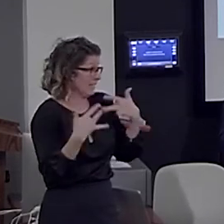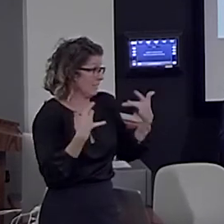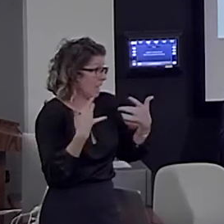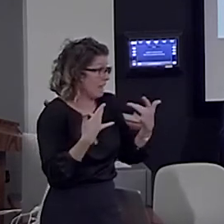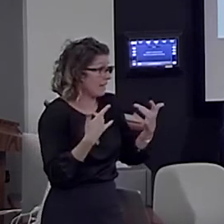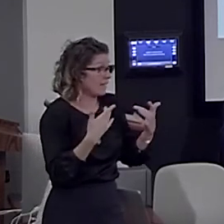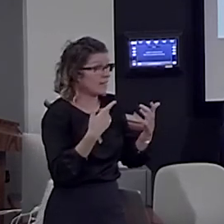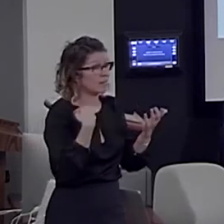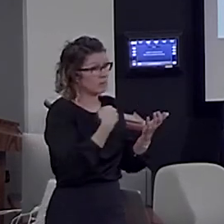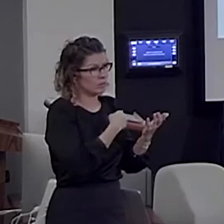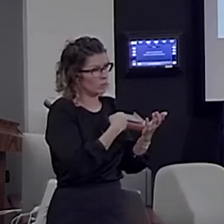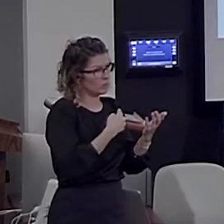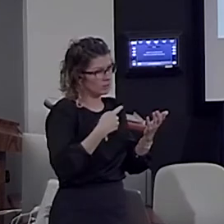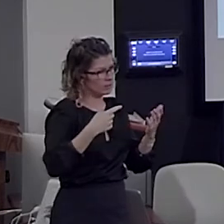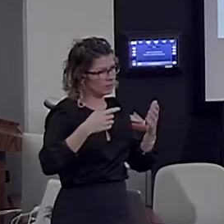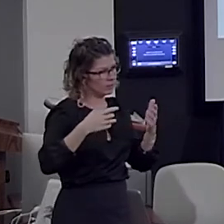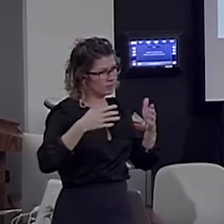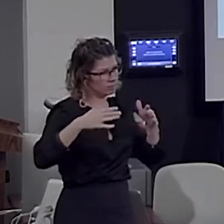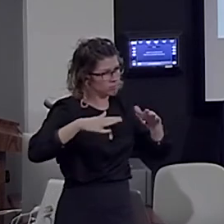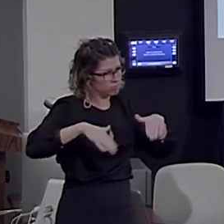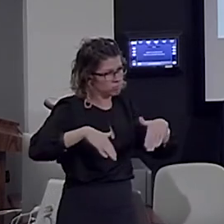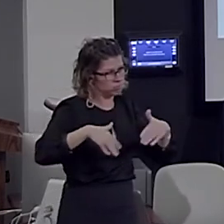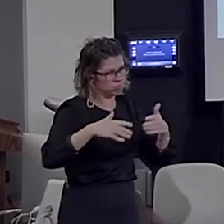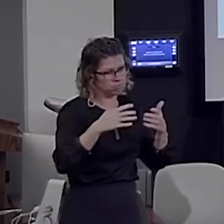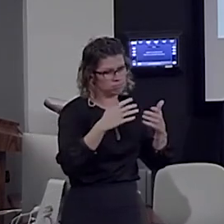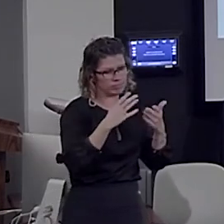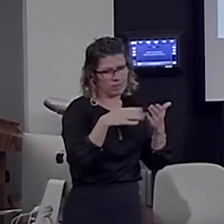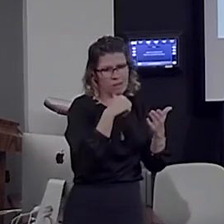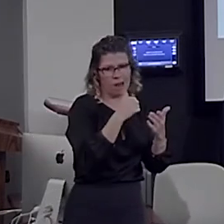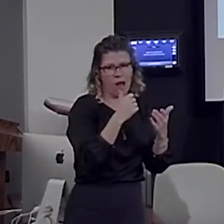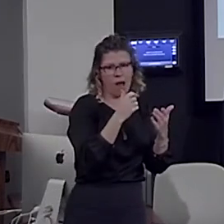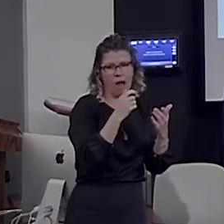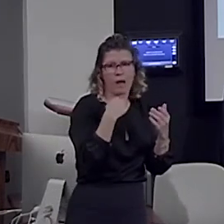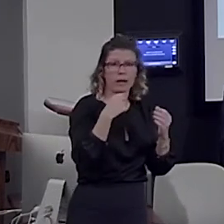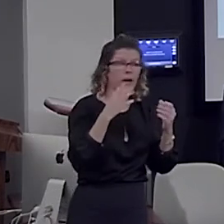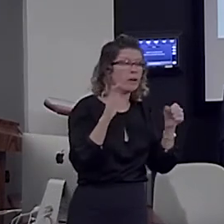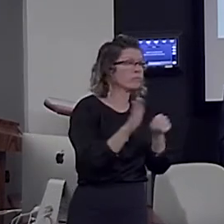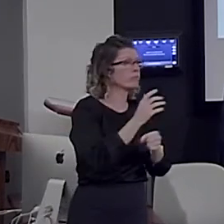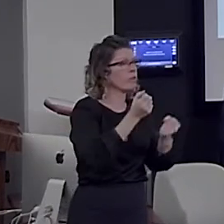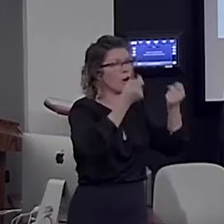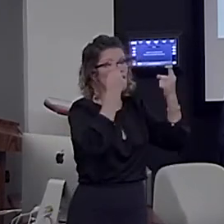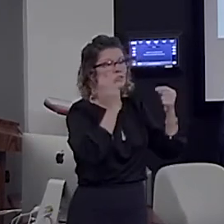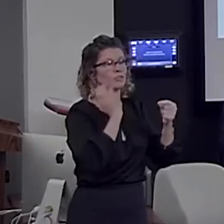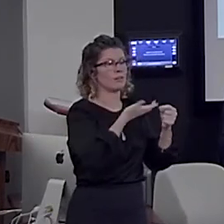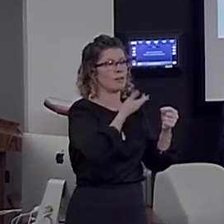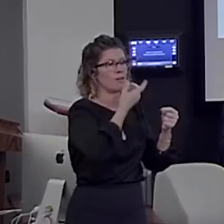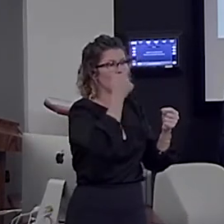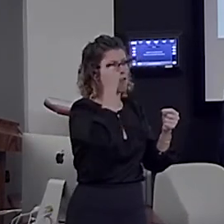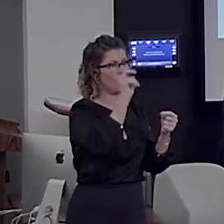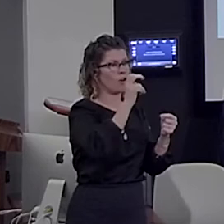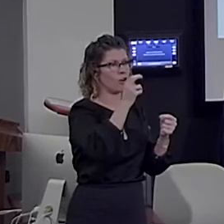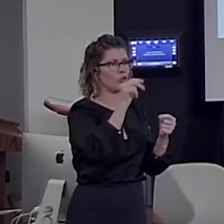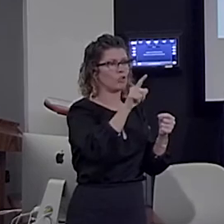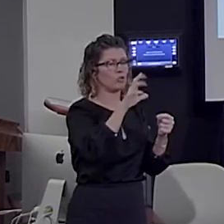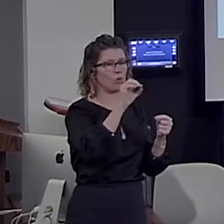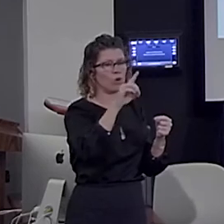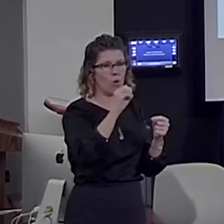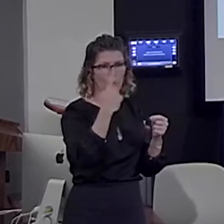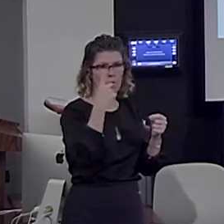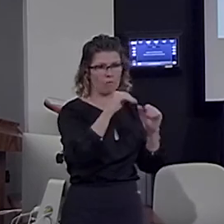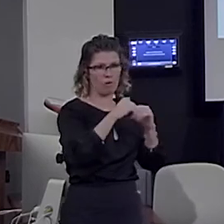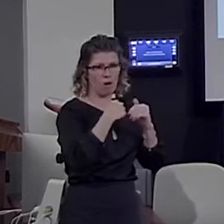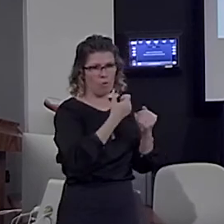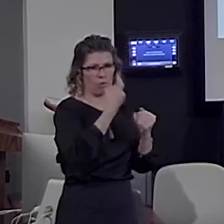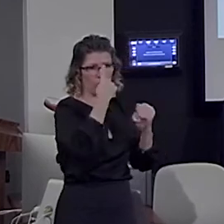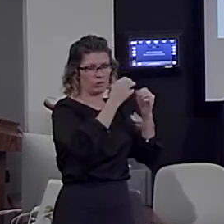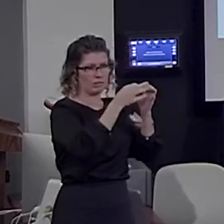we have not yet reached the stage where we understand the neural code for sentential structures. This will